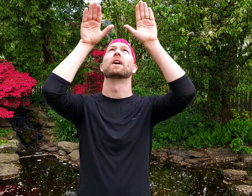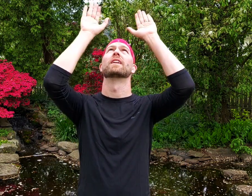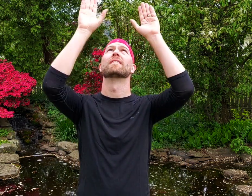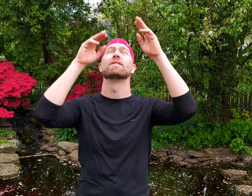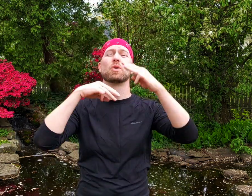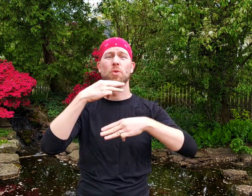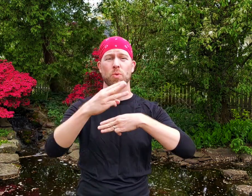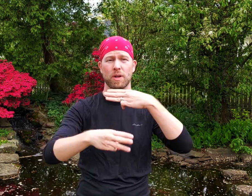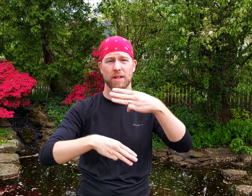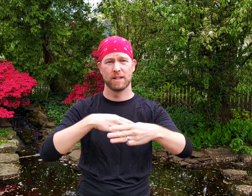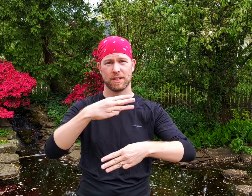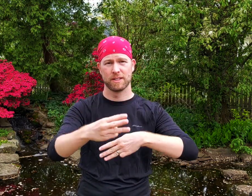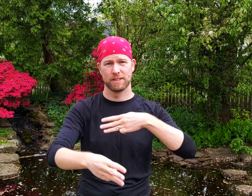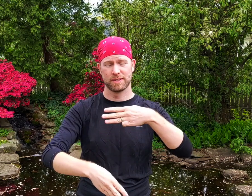wonderful world.